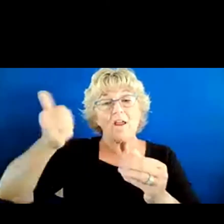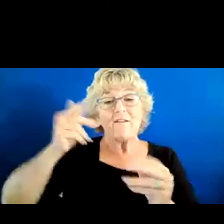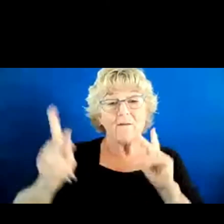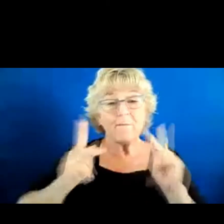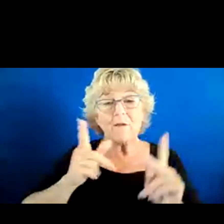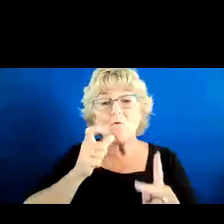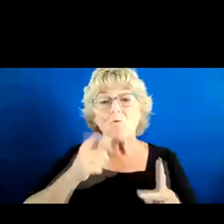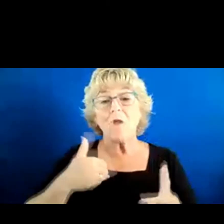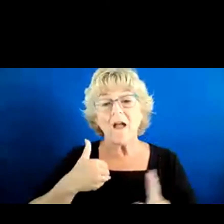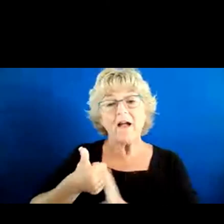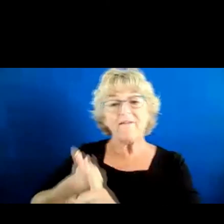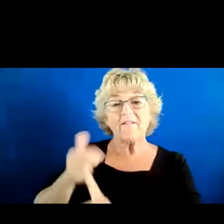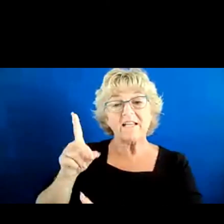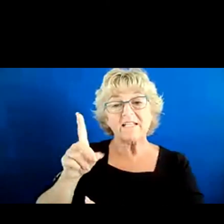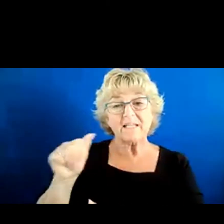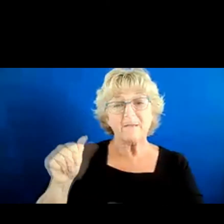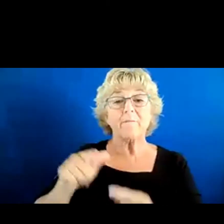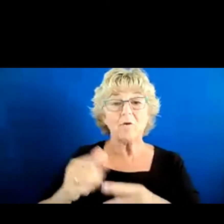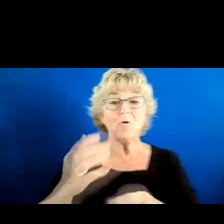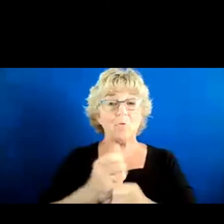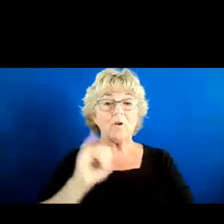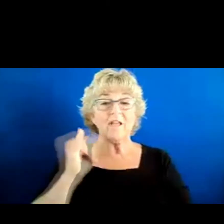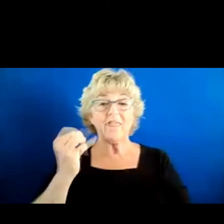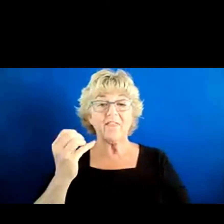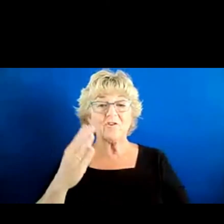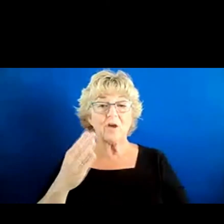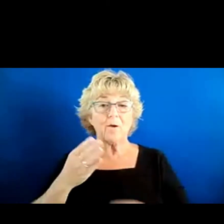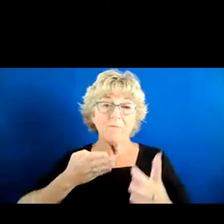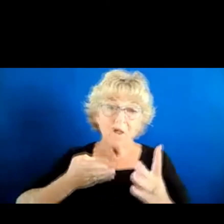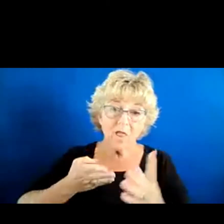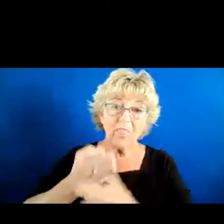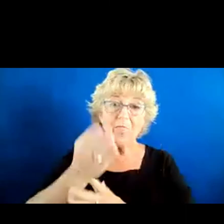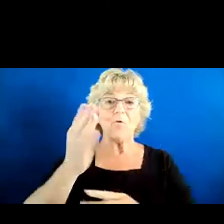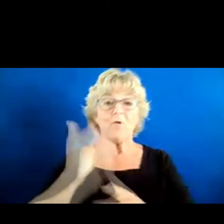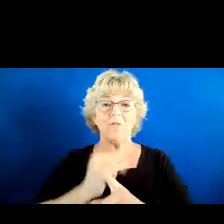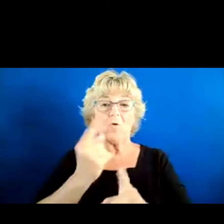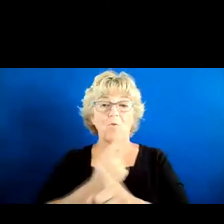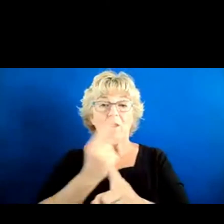disabilities to just get jobs going through the regular application?